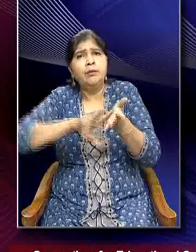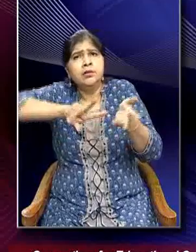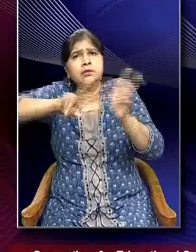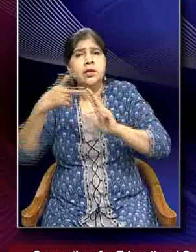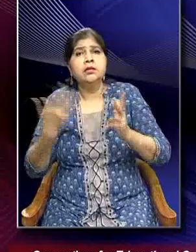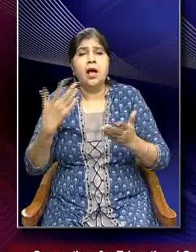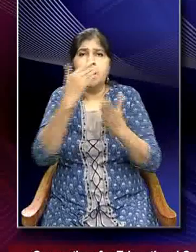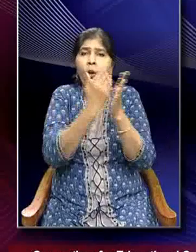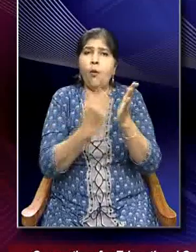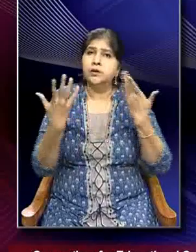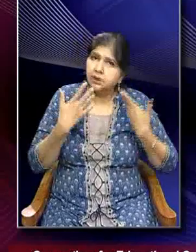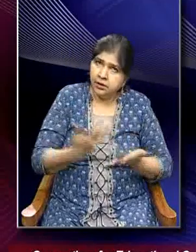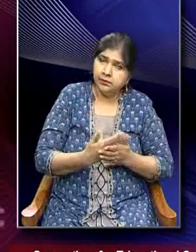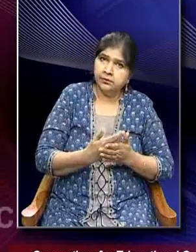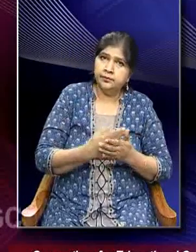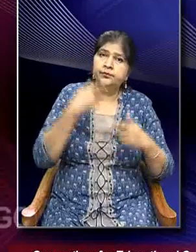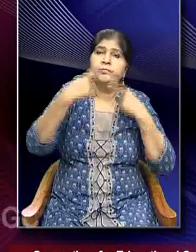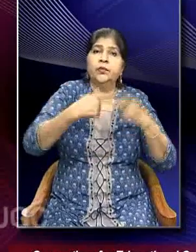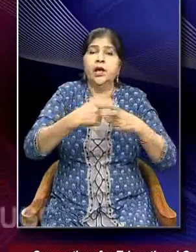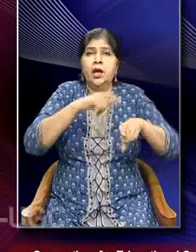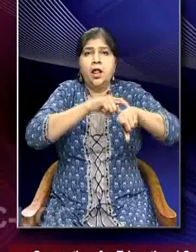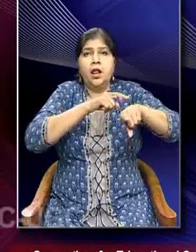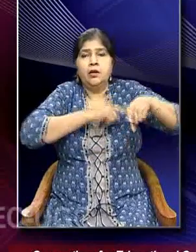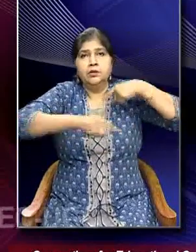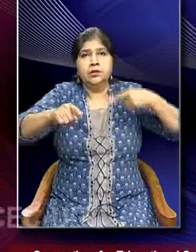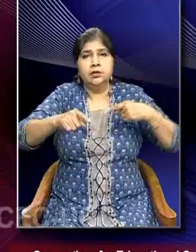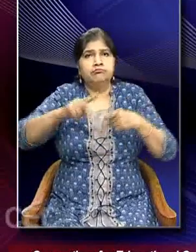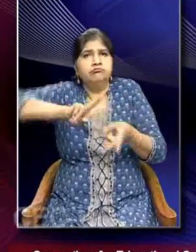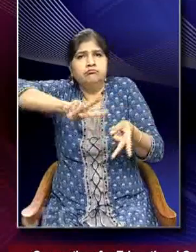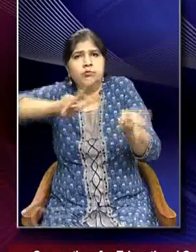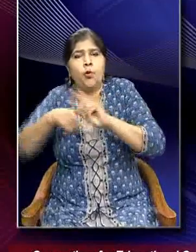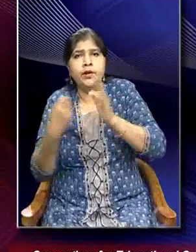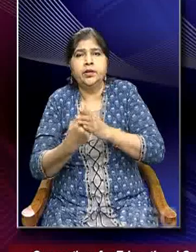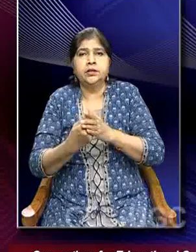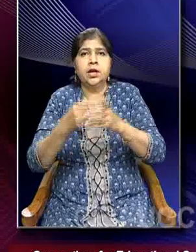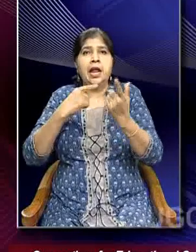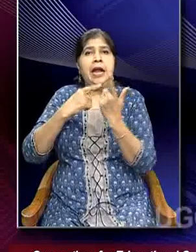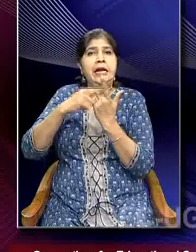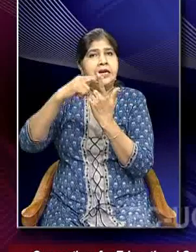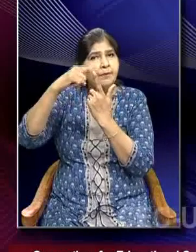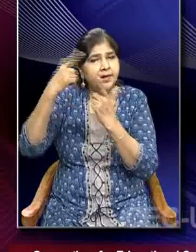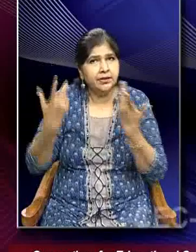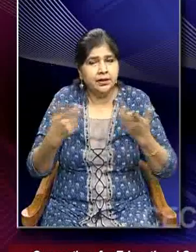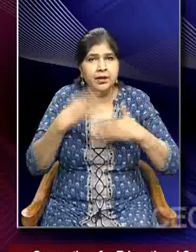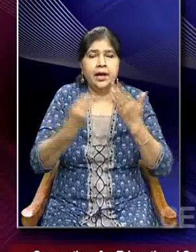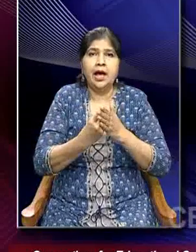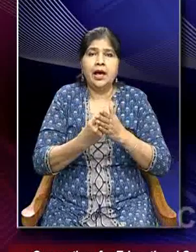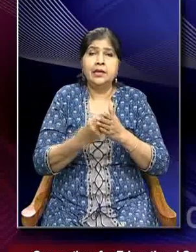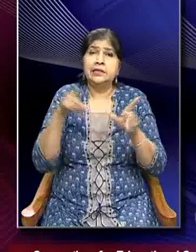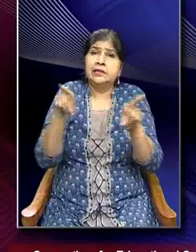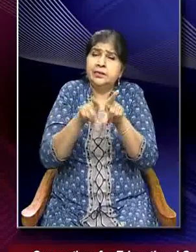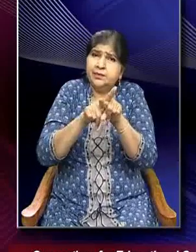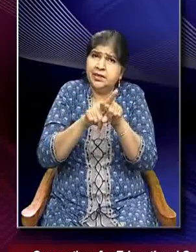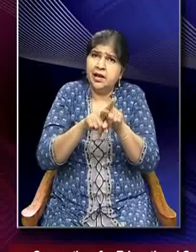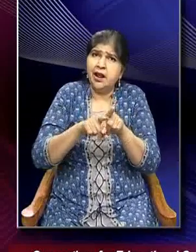discussed that climate change is the long term alteration of temperature and typical weather patterns